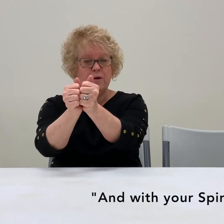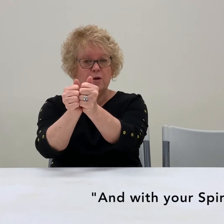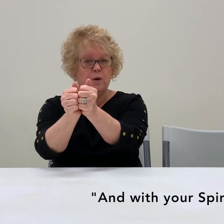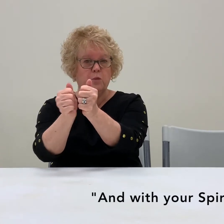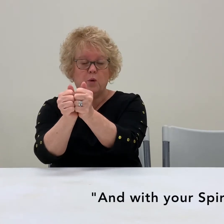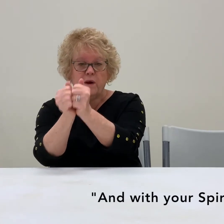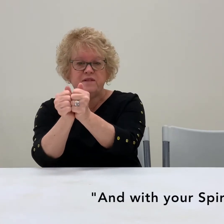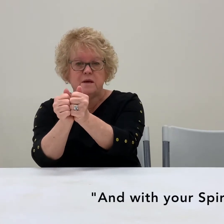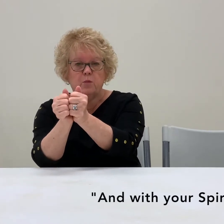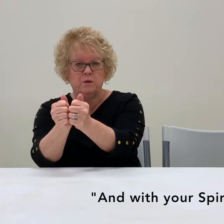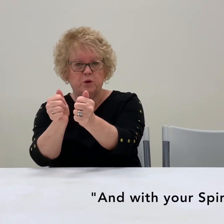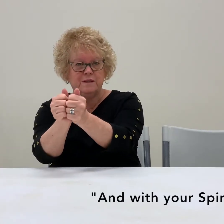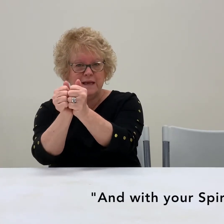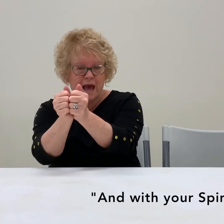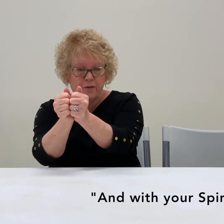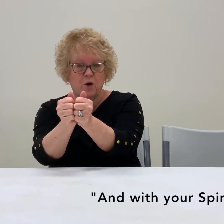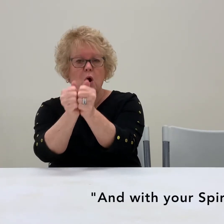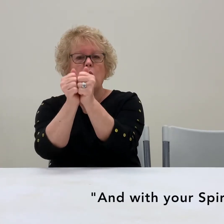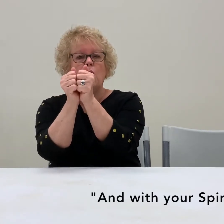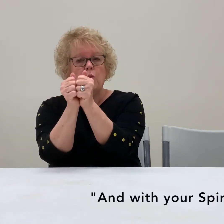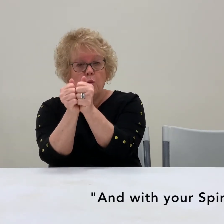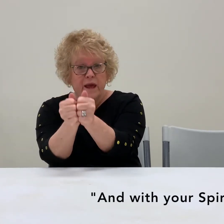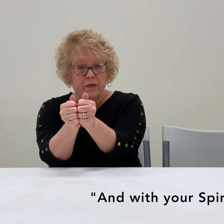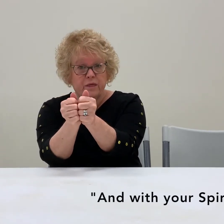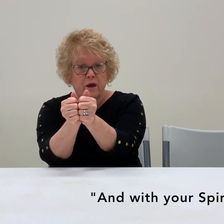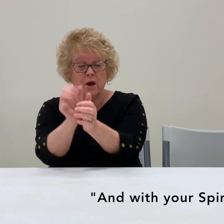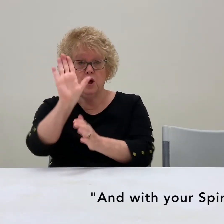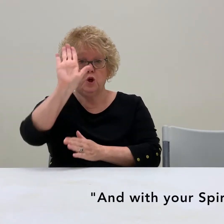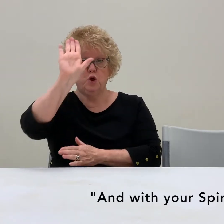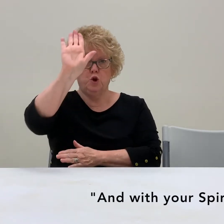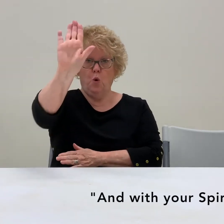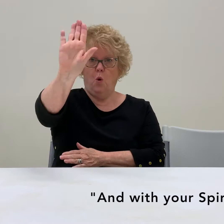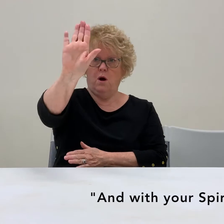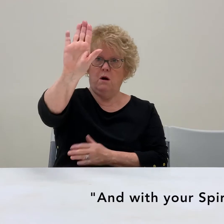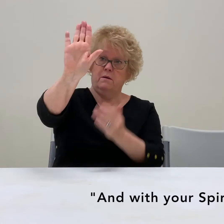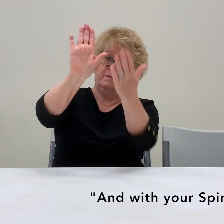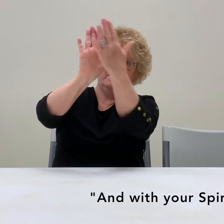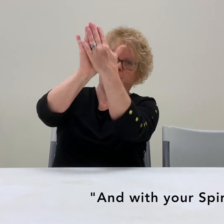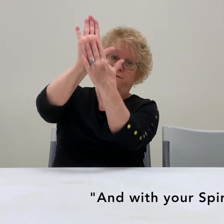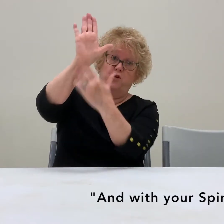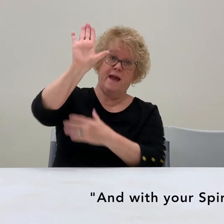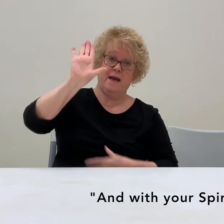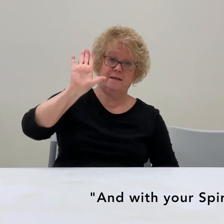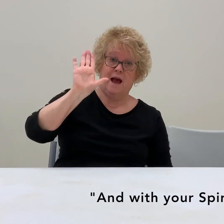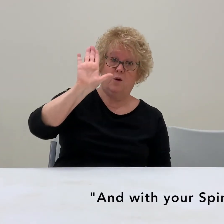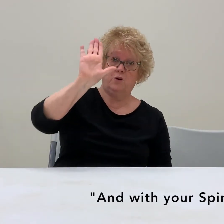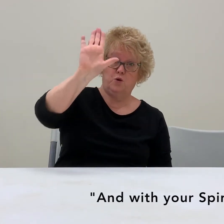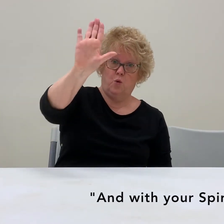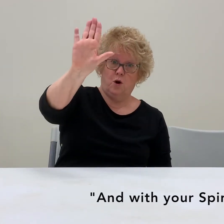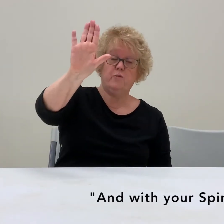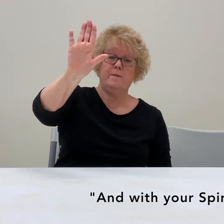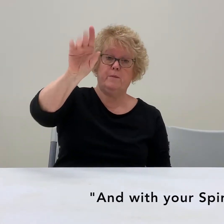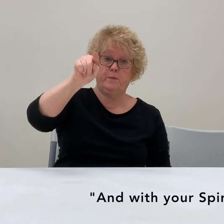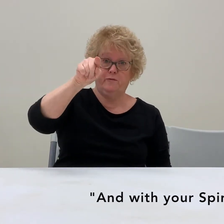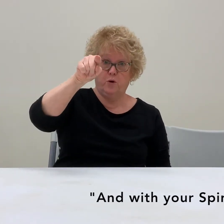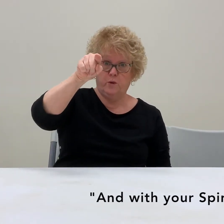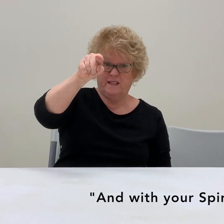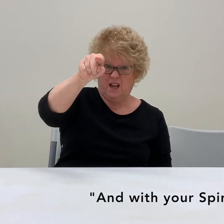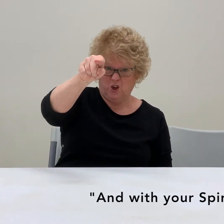When we're with someone, we're together with your, full hand out, your. Remember before we said